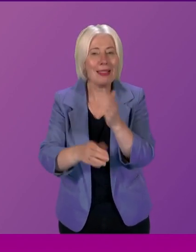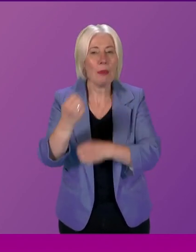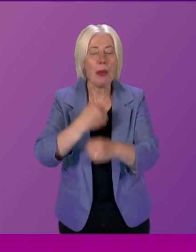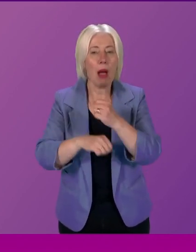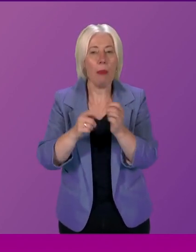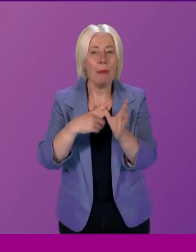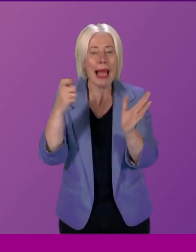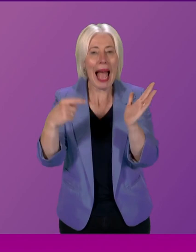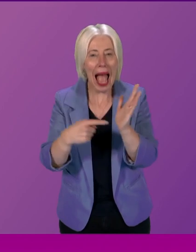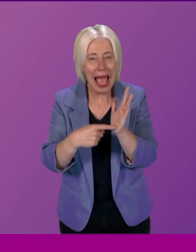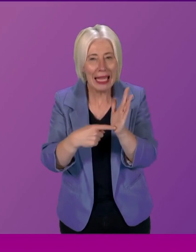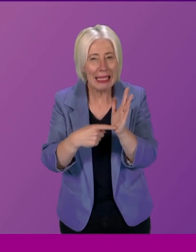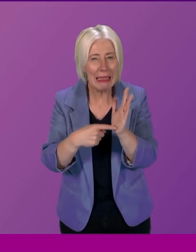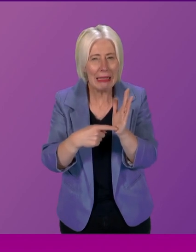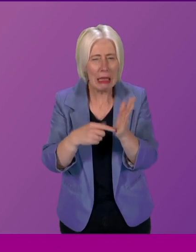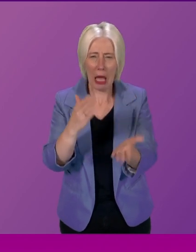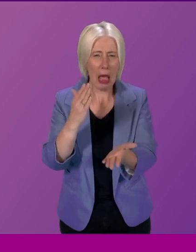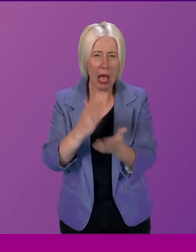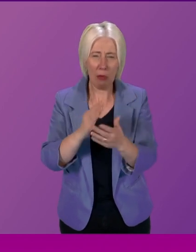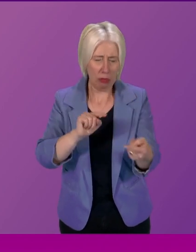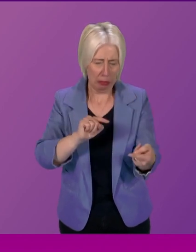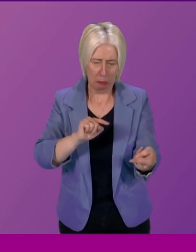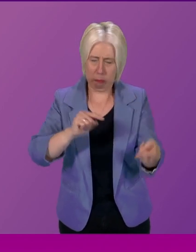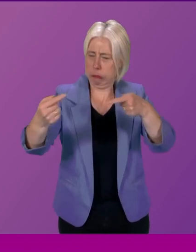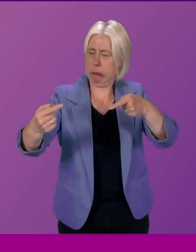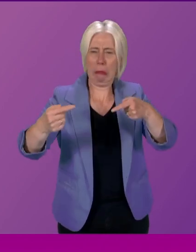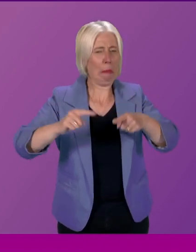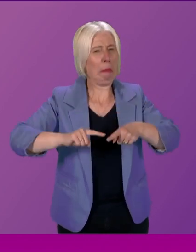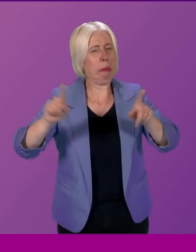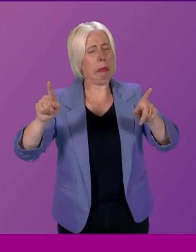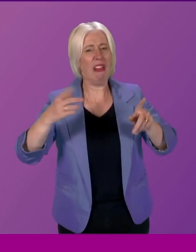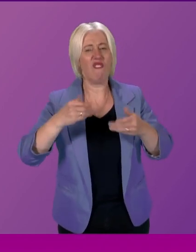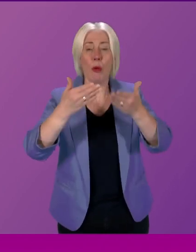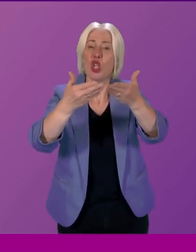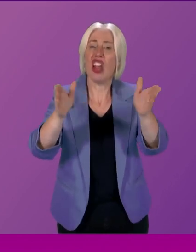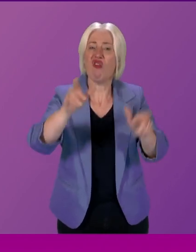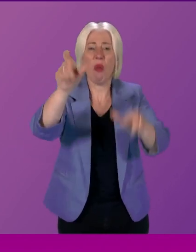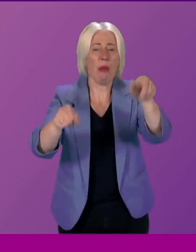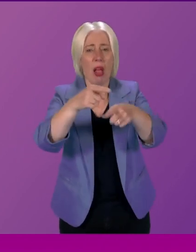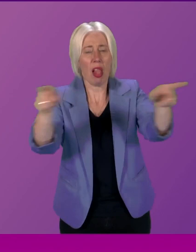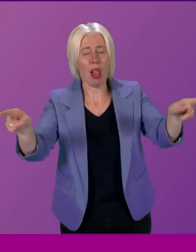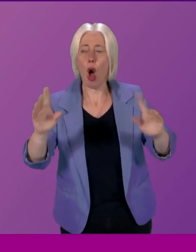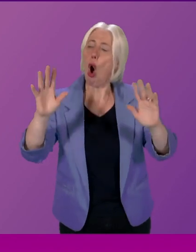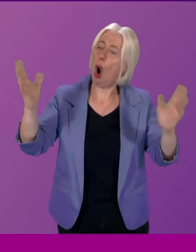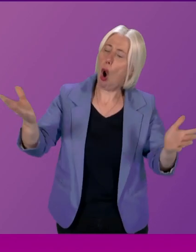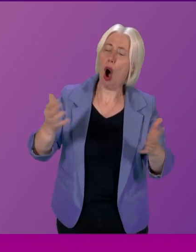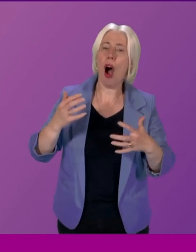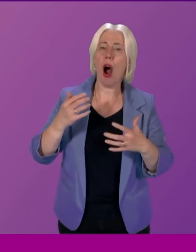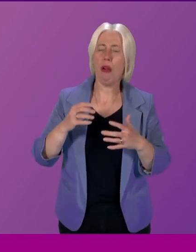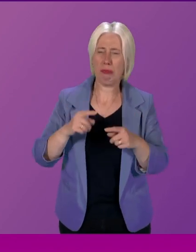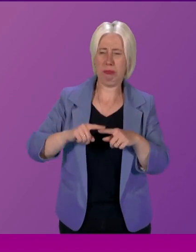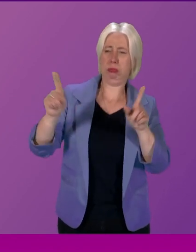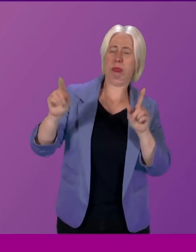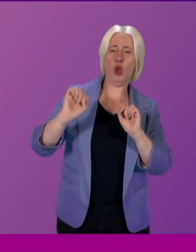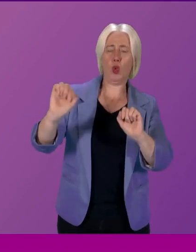that are completely out of step with the views of the general public or the interests of a particular community.